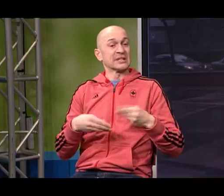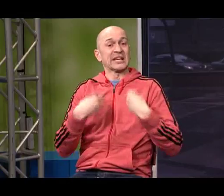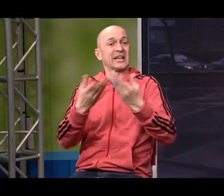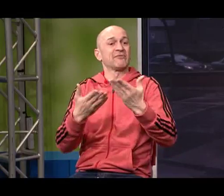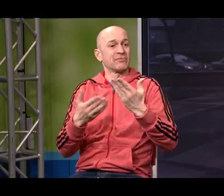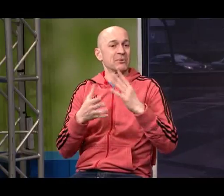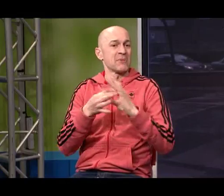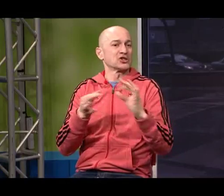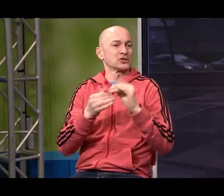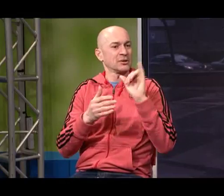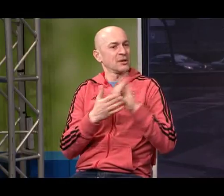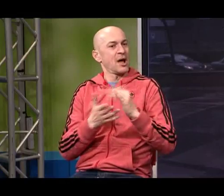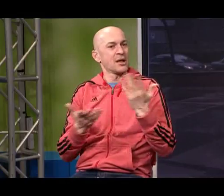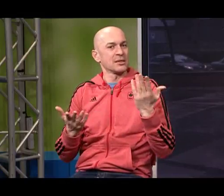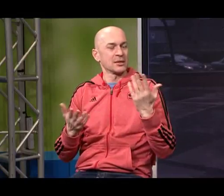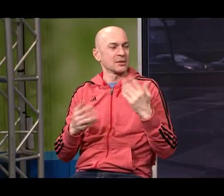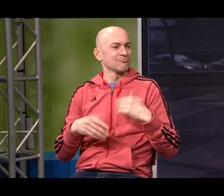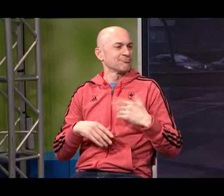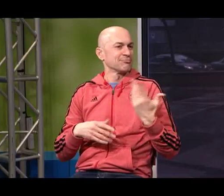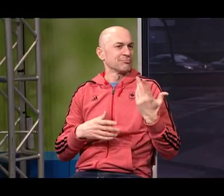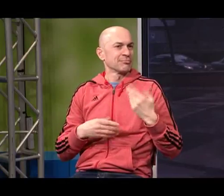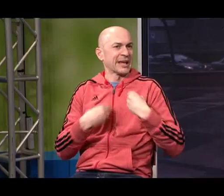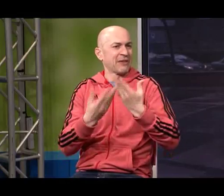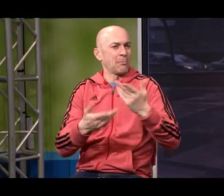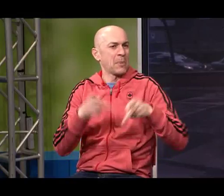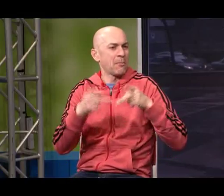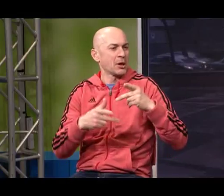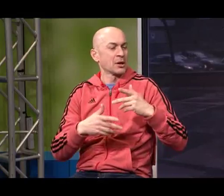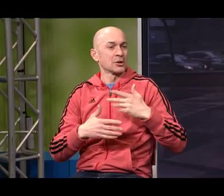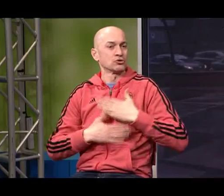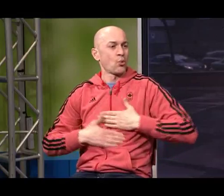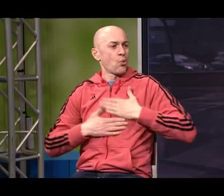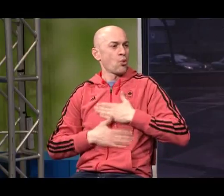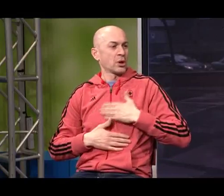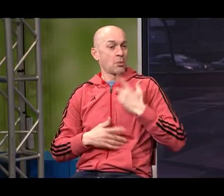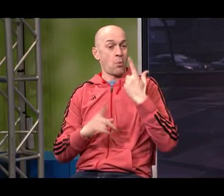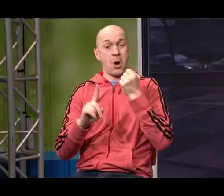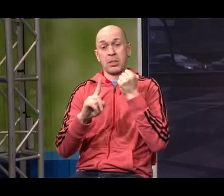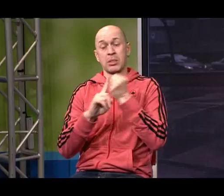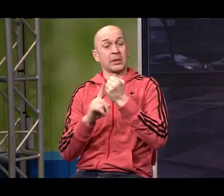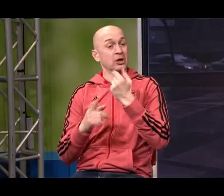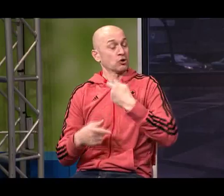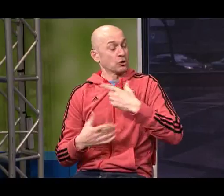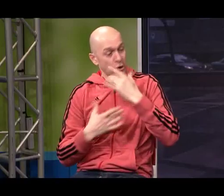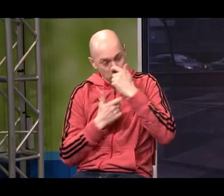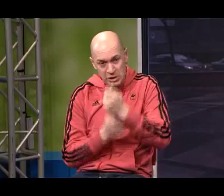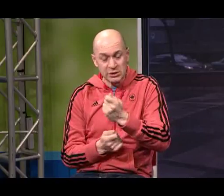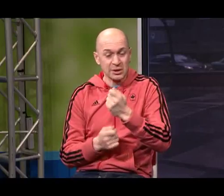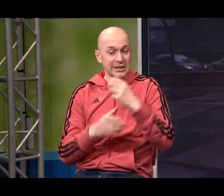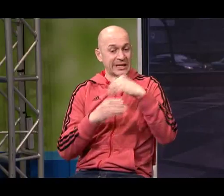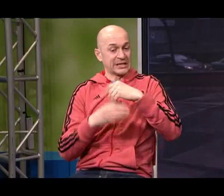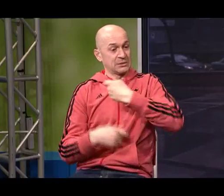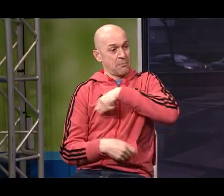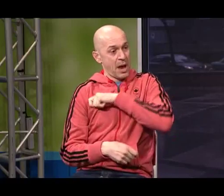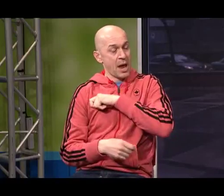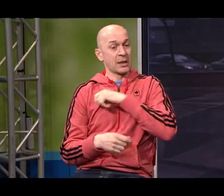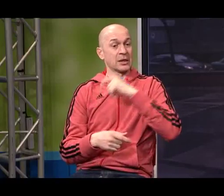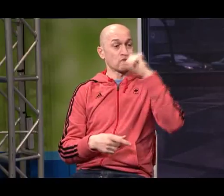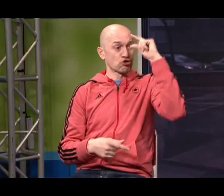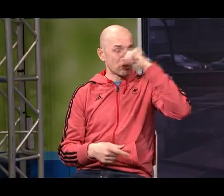at the Cirque du Soleil The message that we brought on our road trips was And I think people got that,